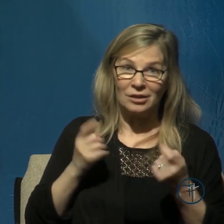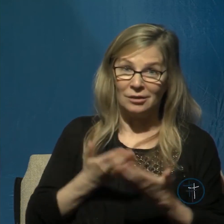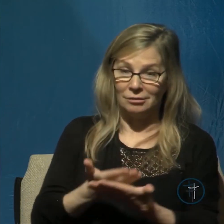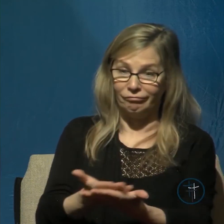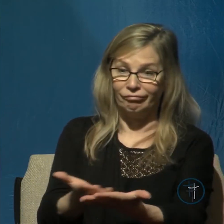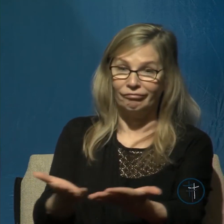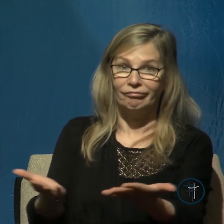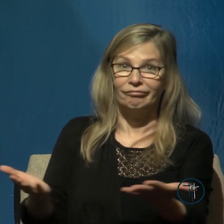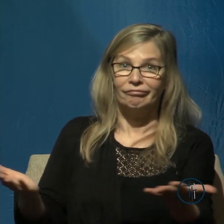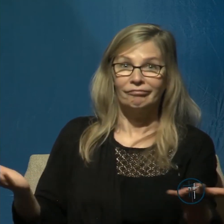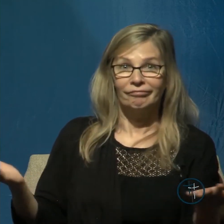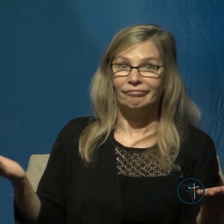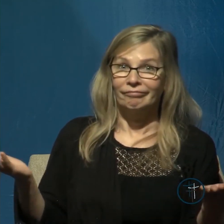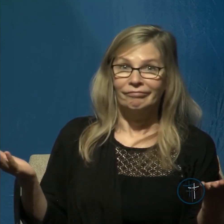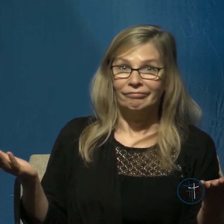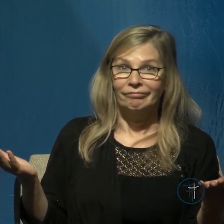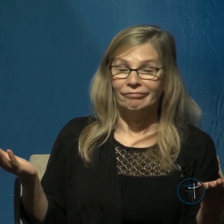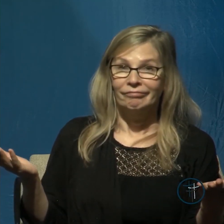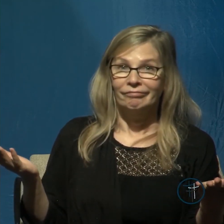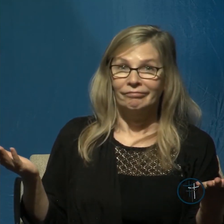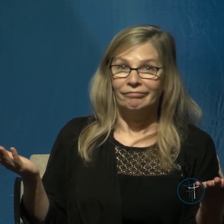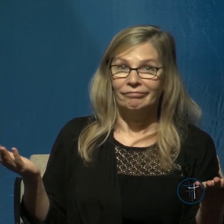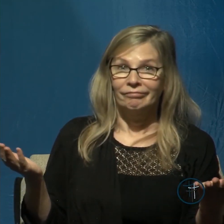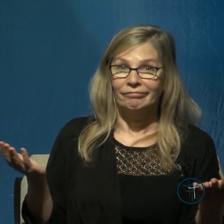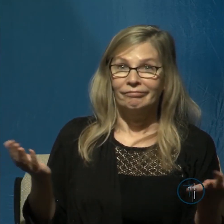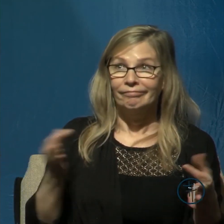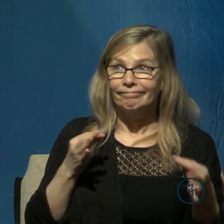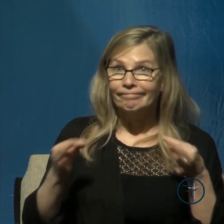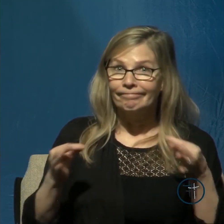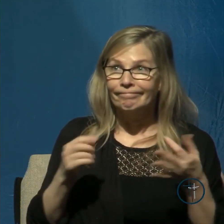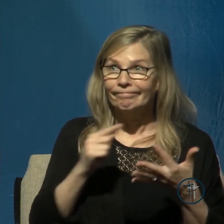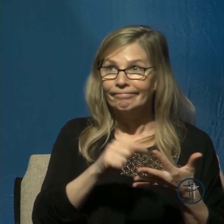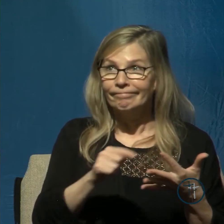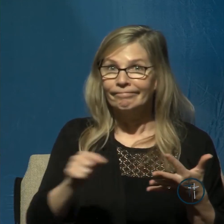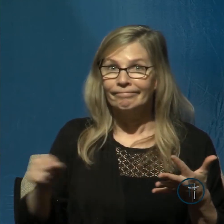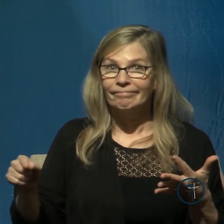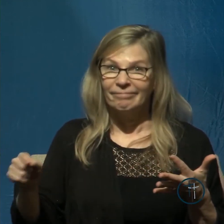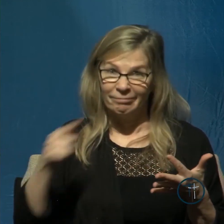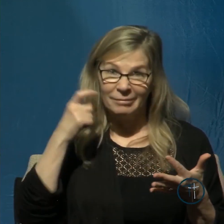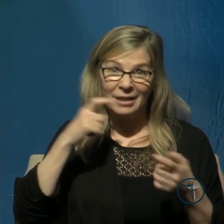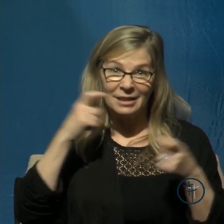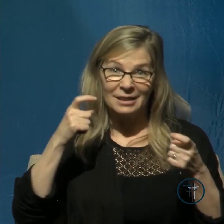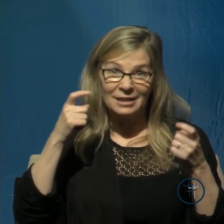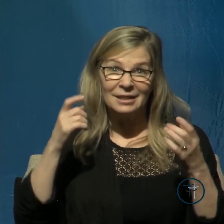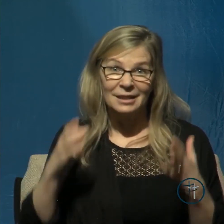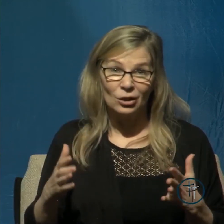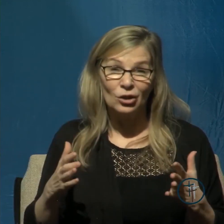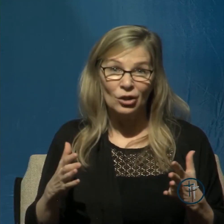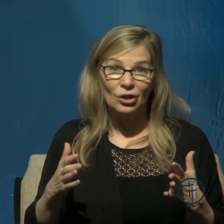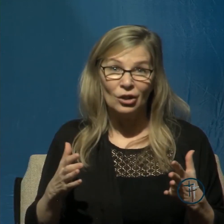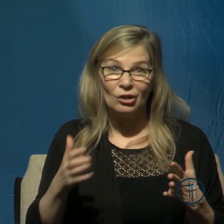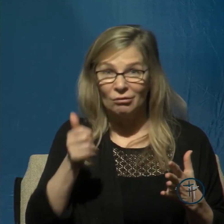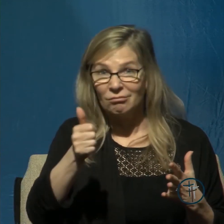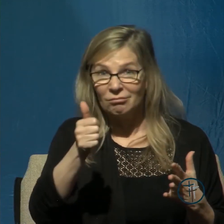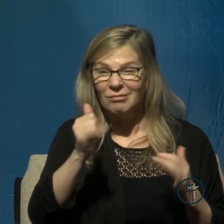you and then because you are a sinner like all of us he will punish you